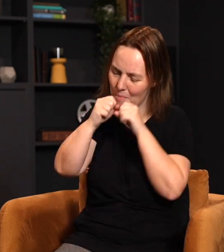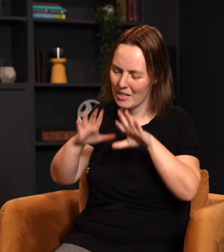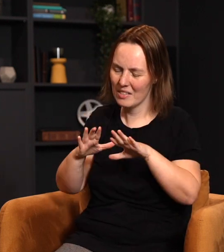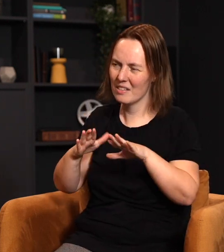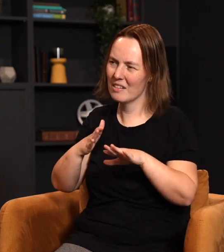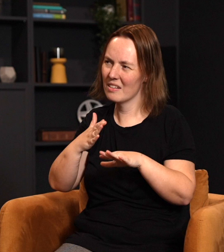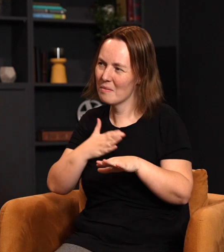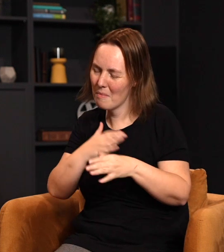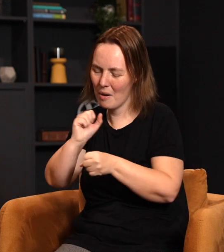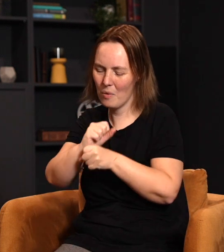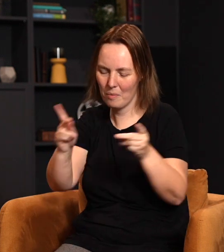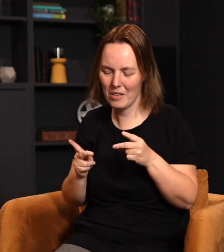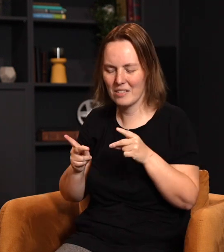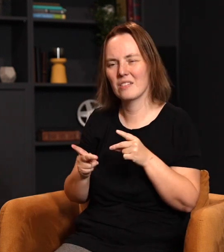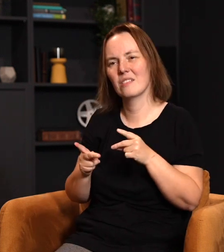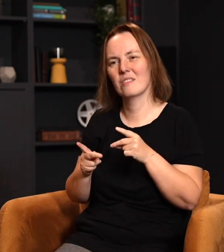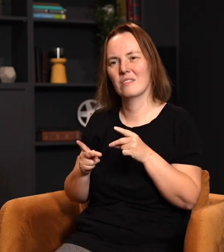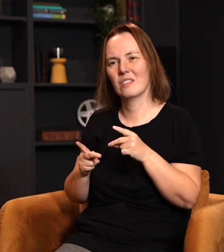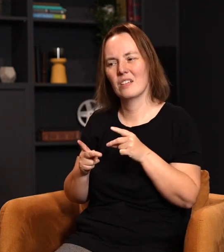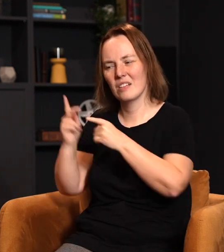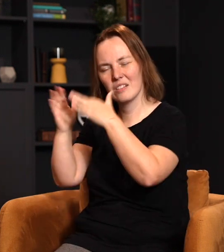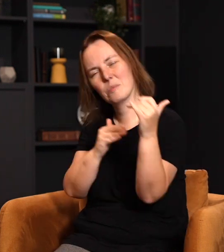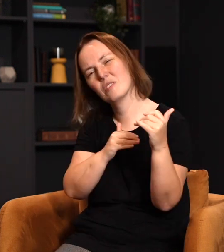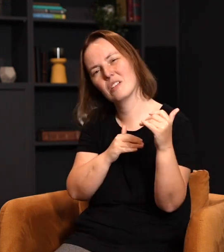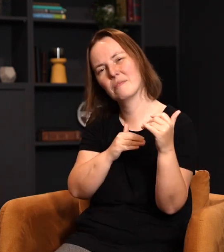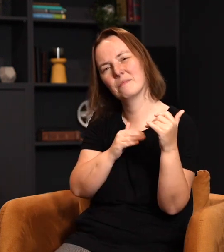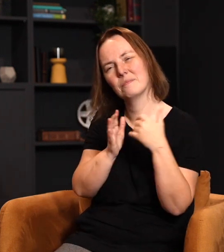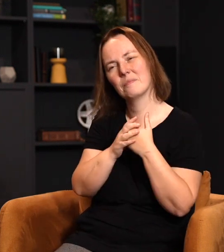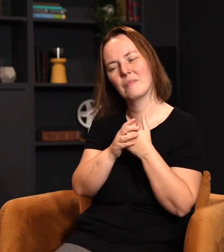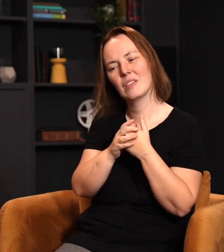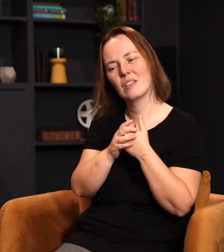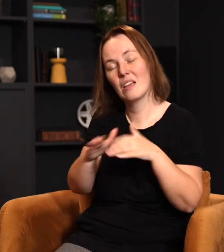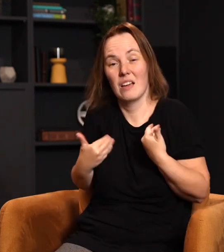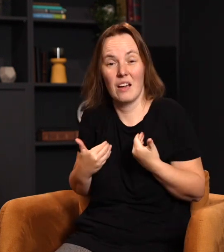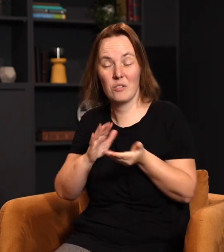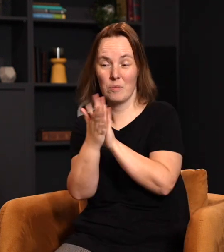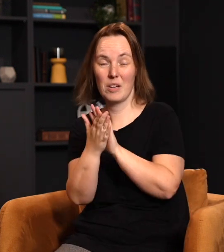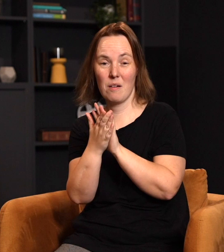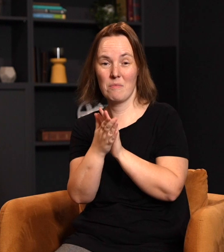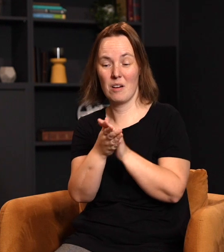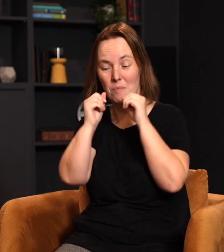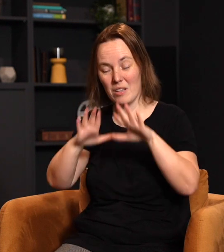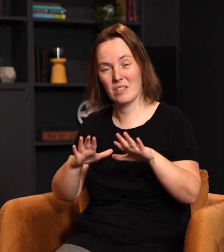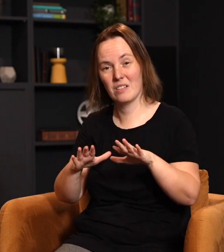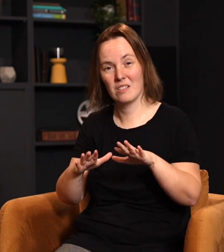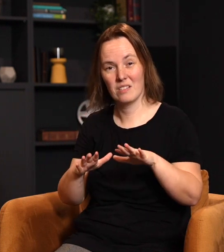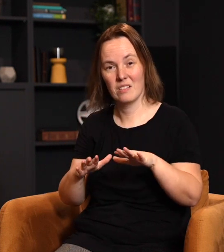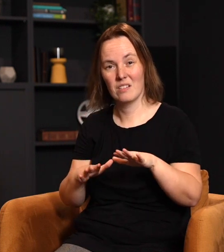blessing in my workplace. So the question is, how do we become a blessing in our city? By the blessing of the upright, it is